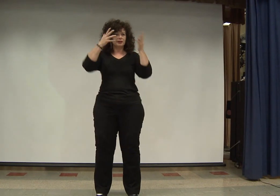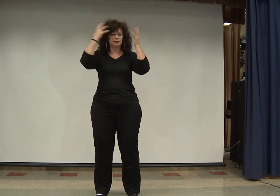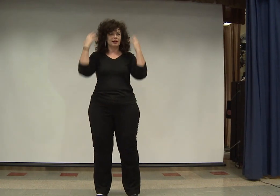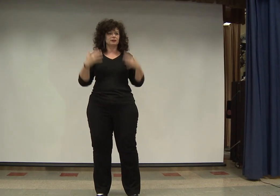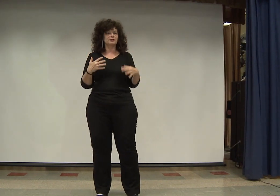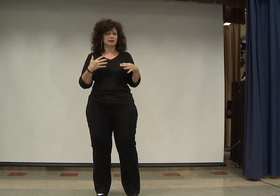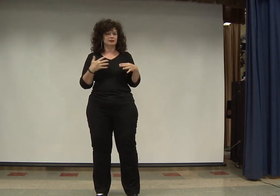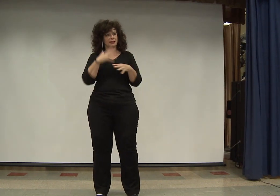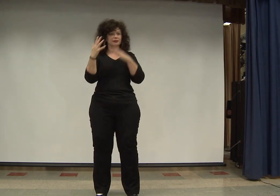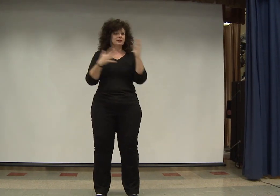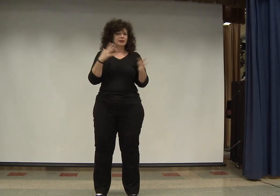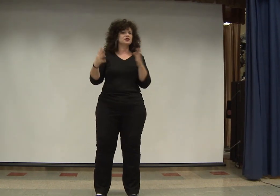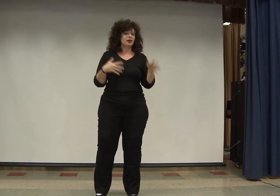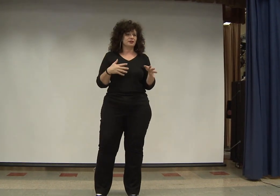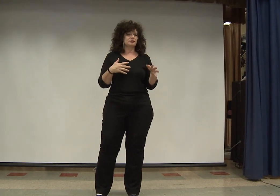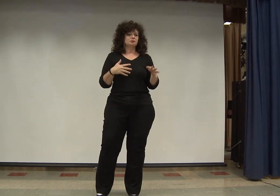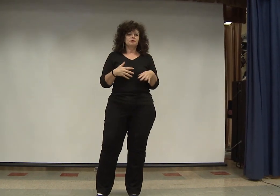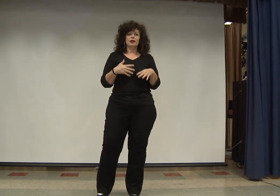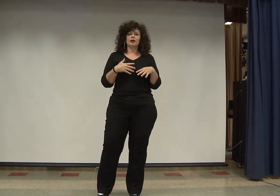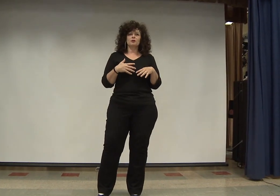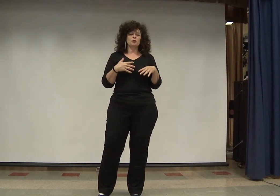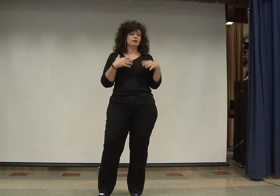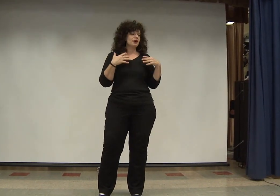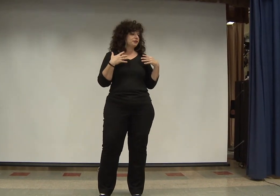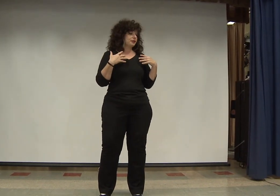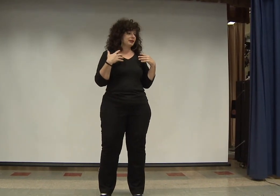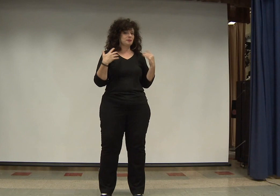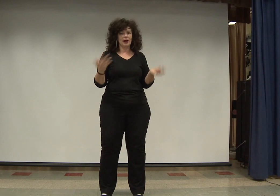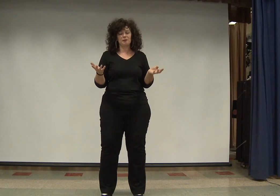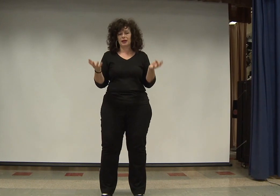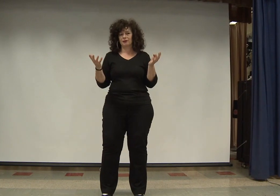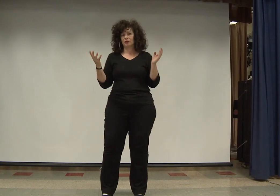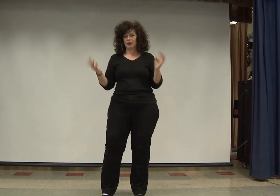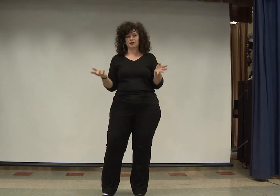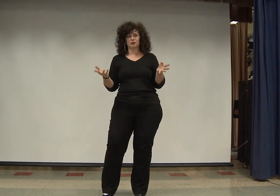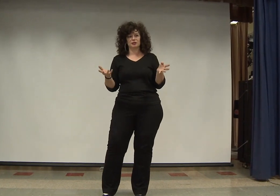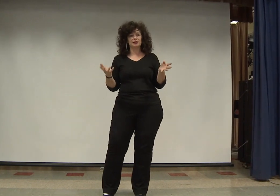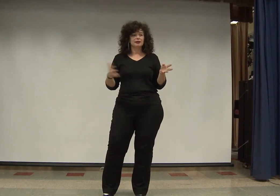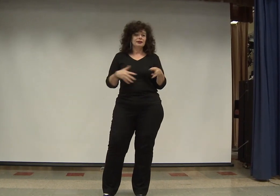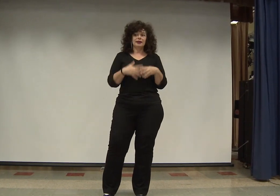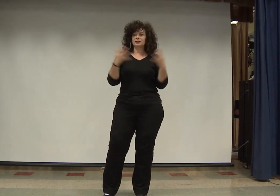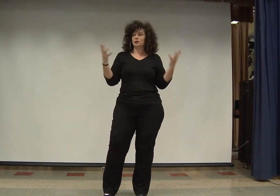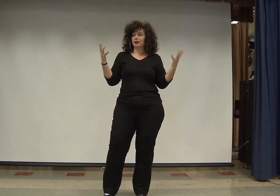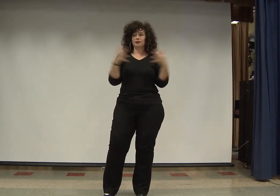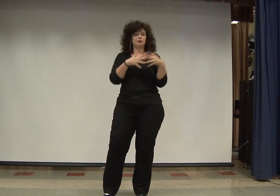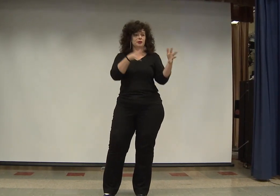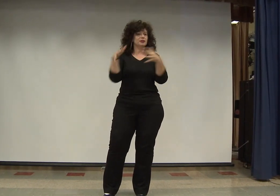leaders kind of boomticks like each other, and we love hip hop and all kinds of music, and so we kind of put it